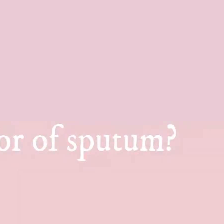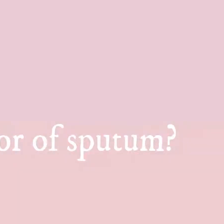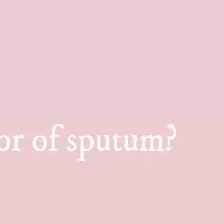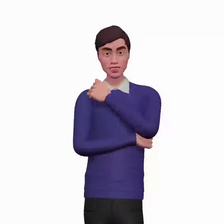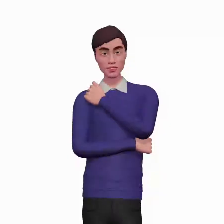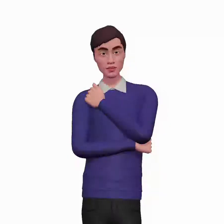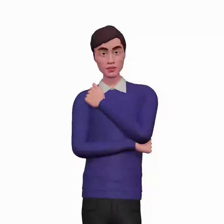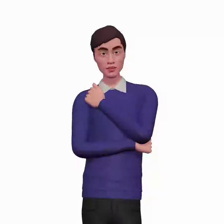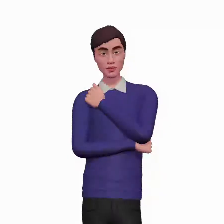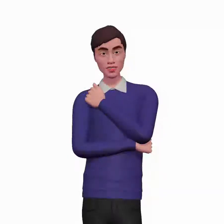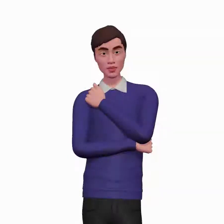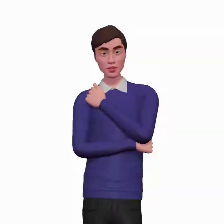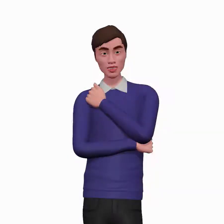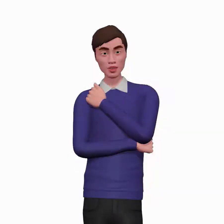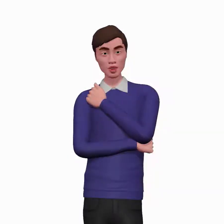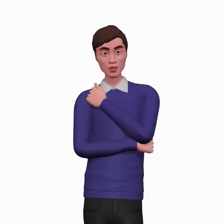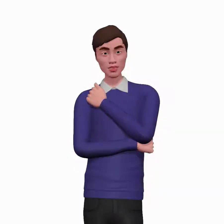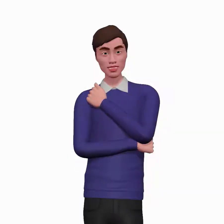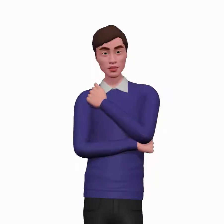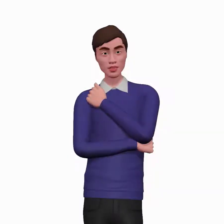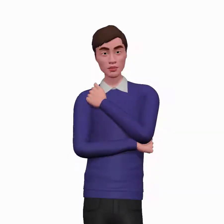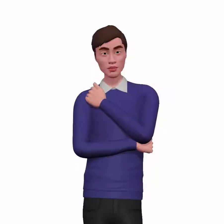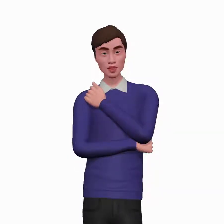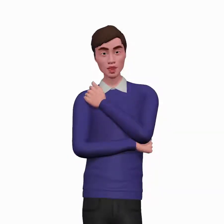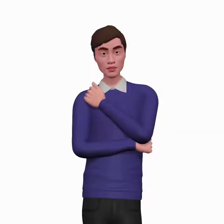Next, ask about colour and odour of sputum.